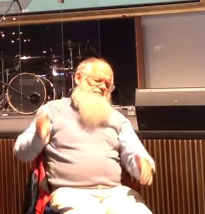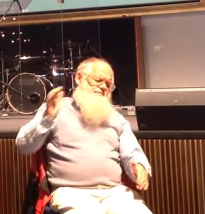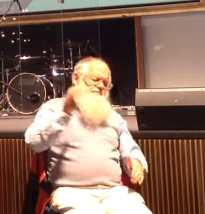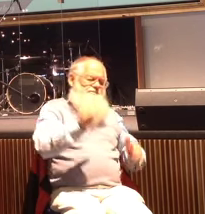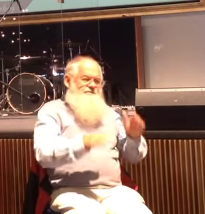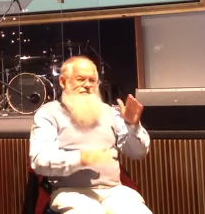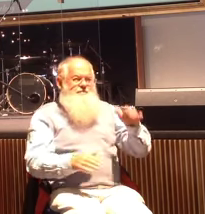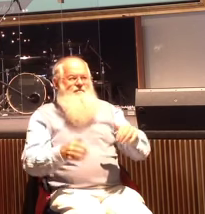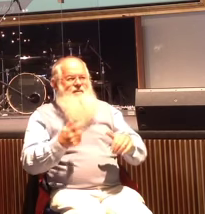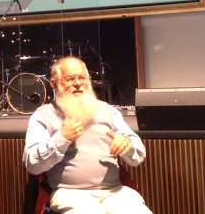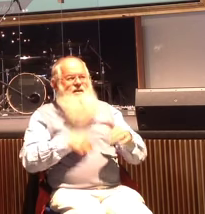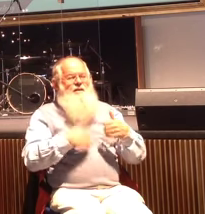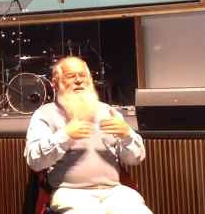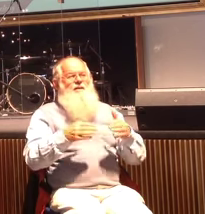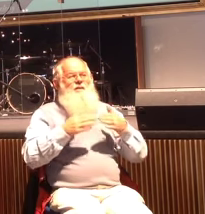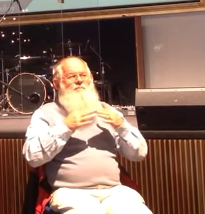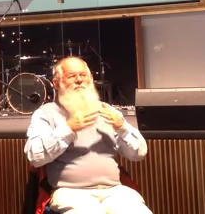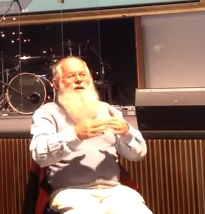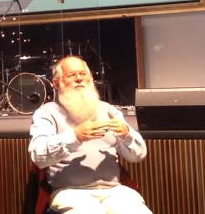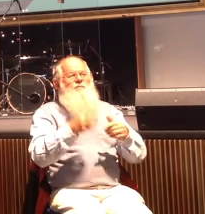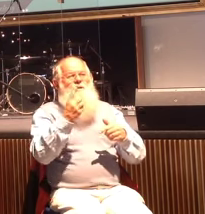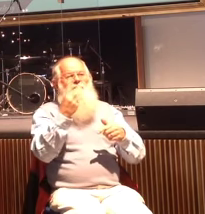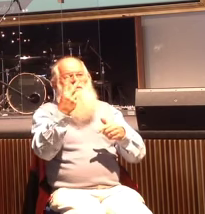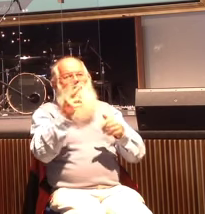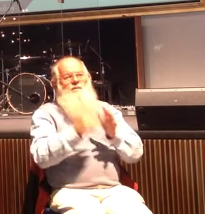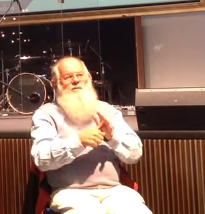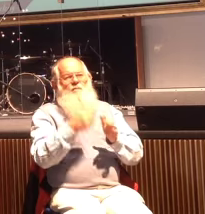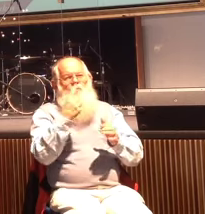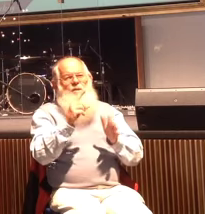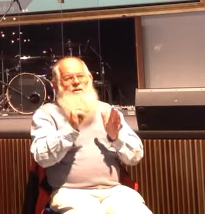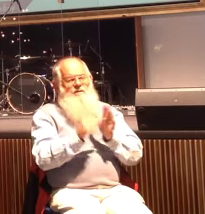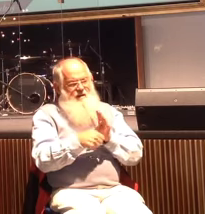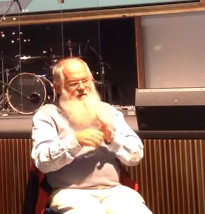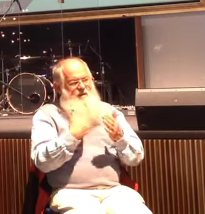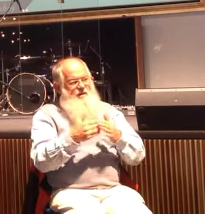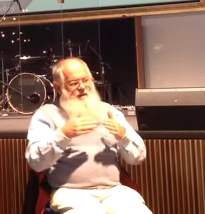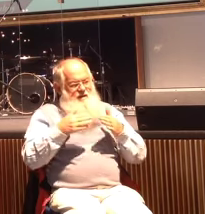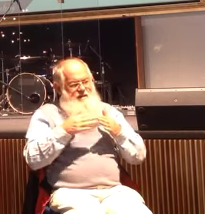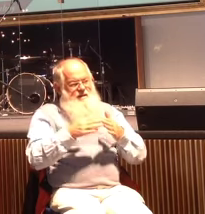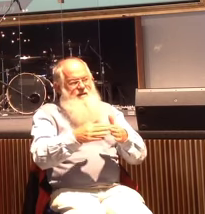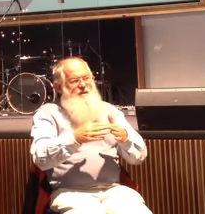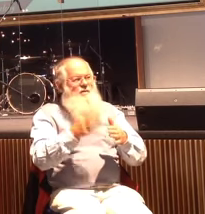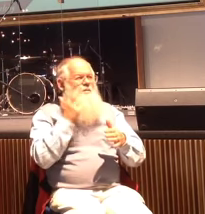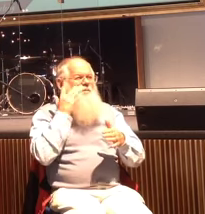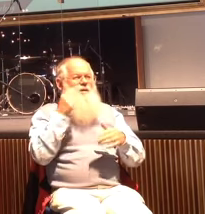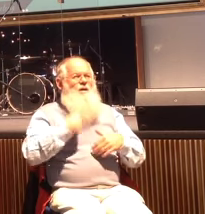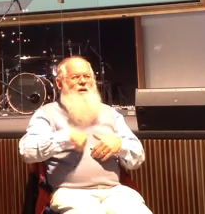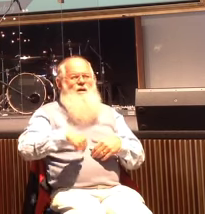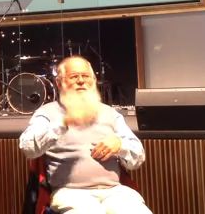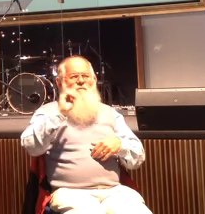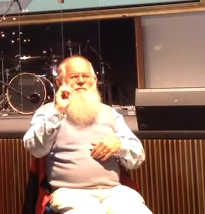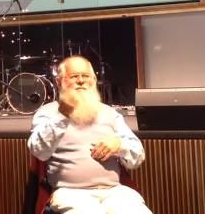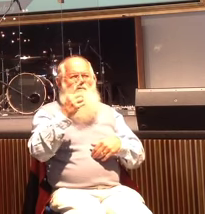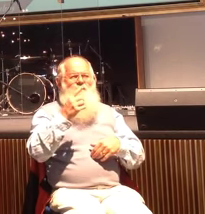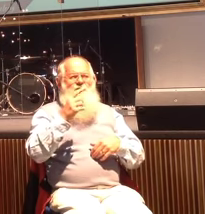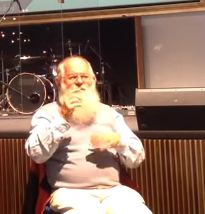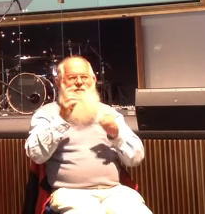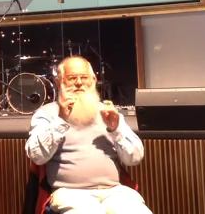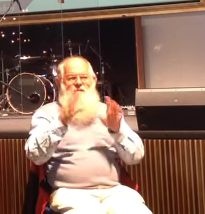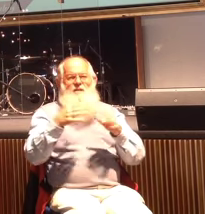maybe three or four times in my life, but one of the times that I went in a boat was when I first started dating April. It was at